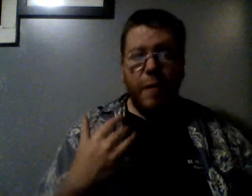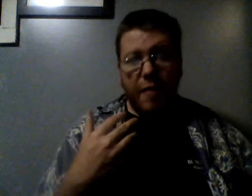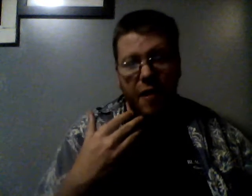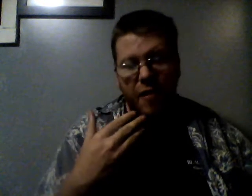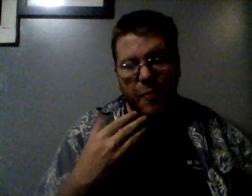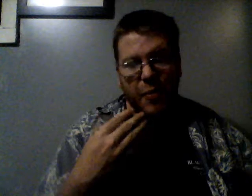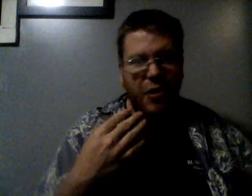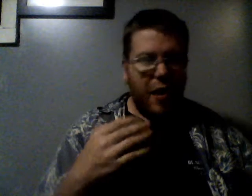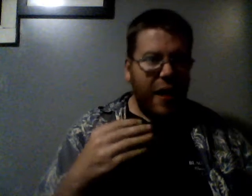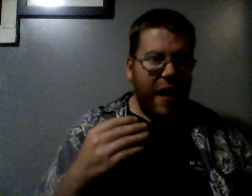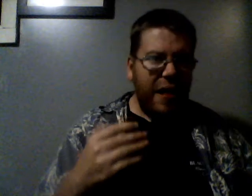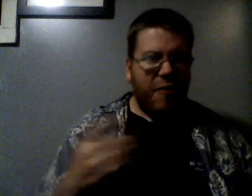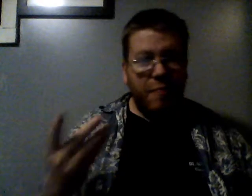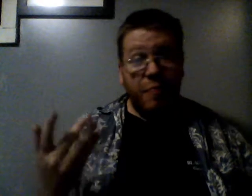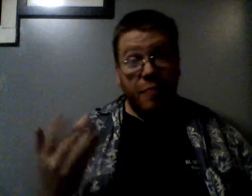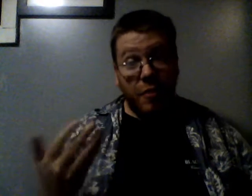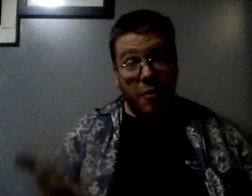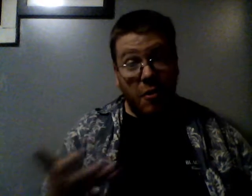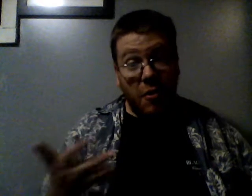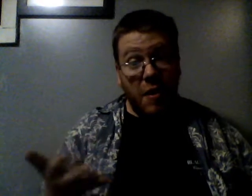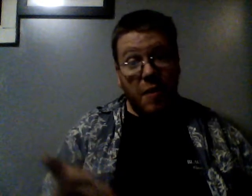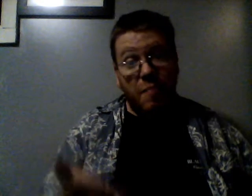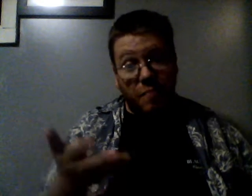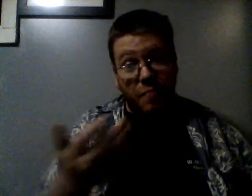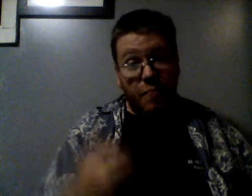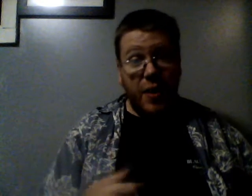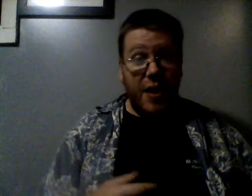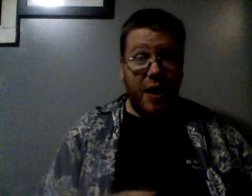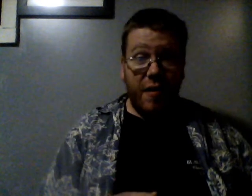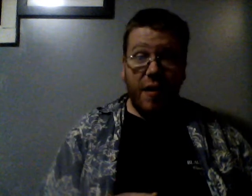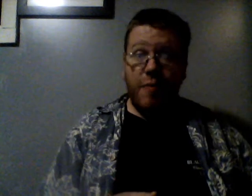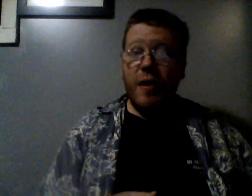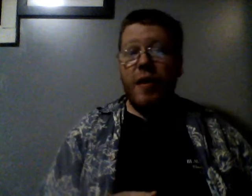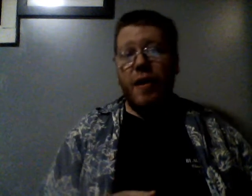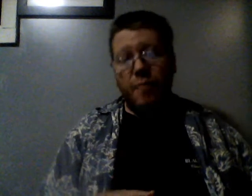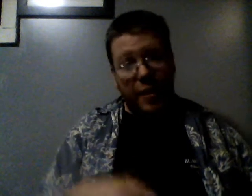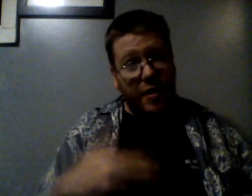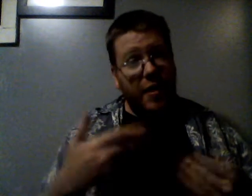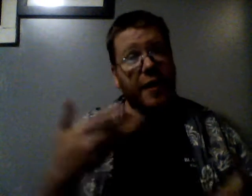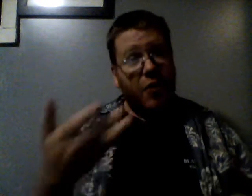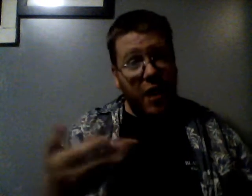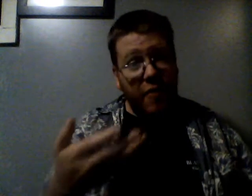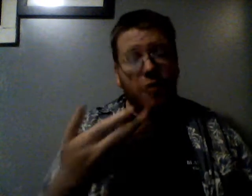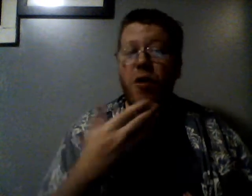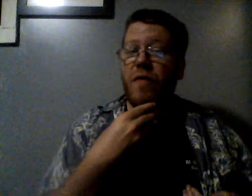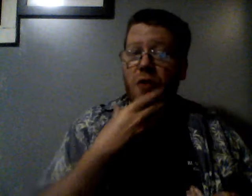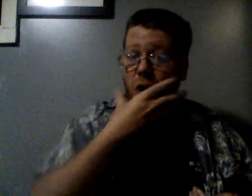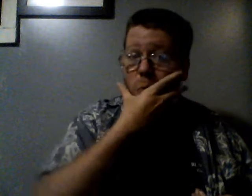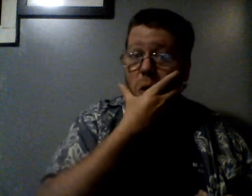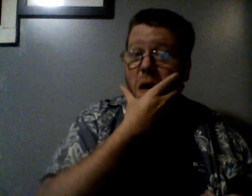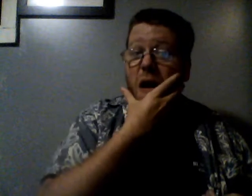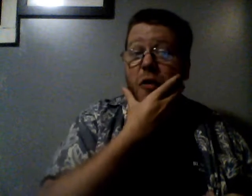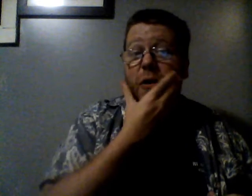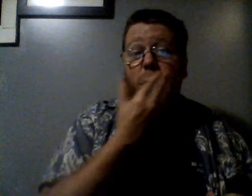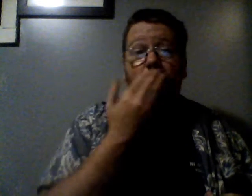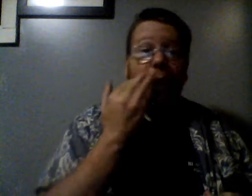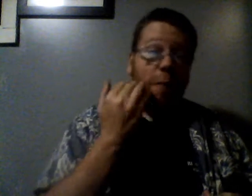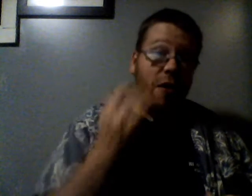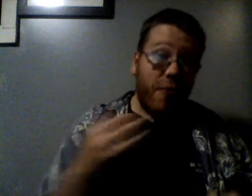be presentable, be nice, and be clean shaven, or if you're actually growing a beard